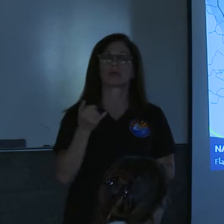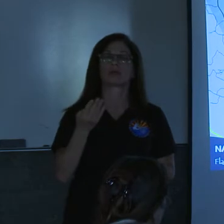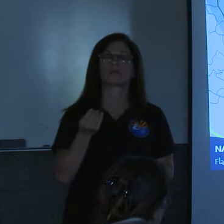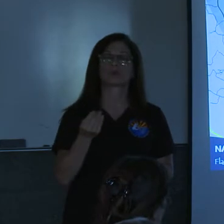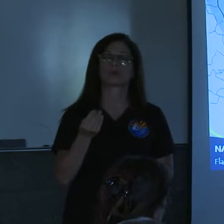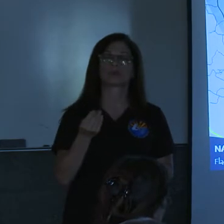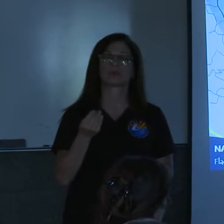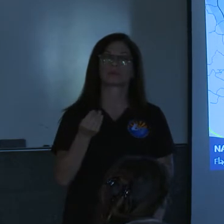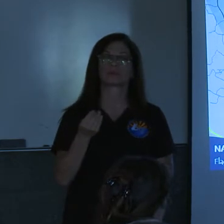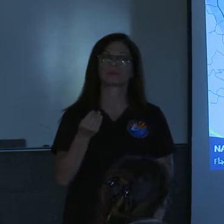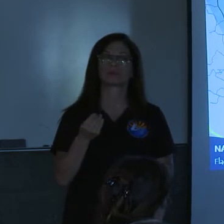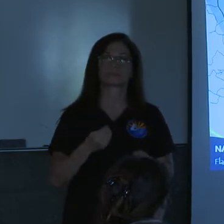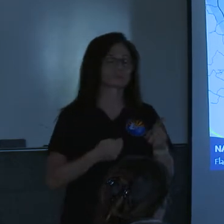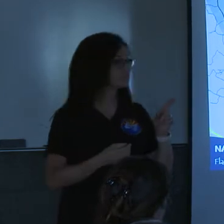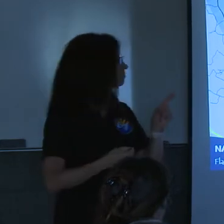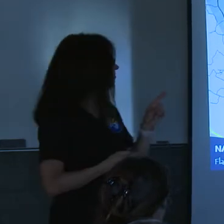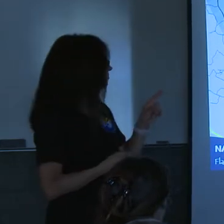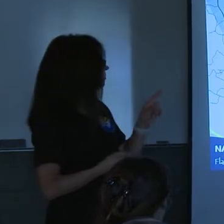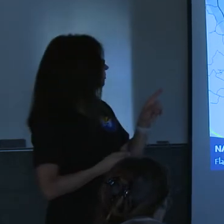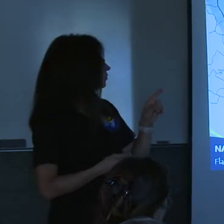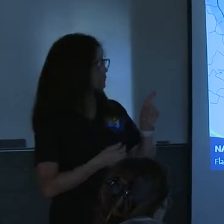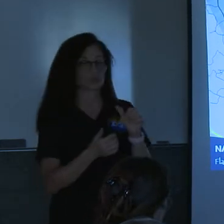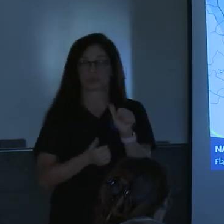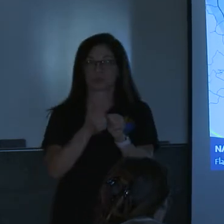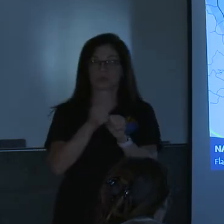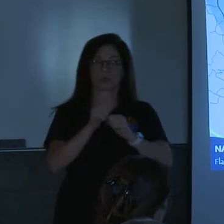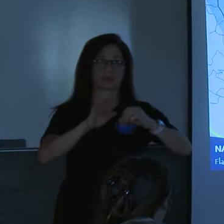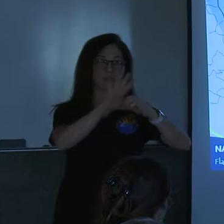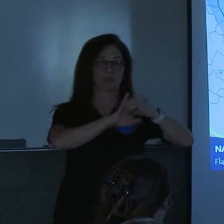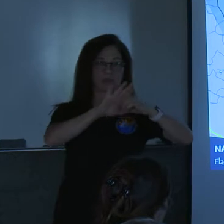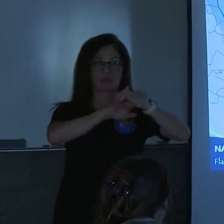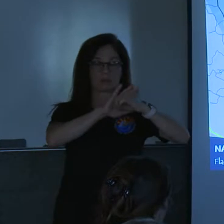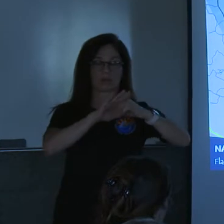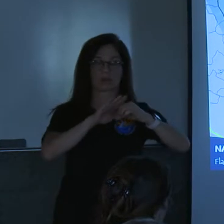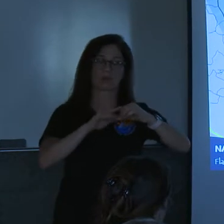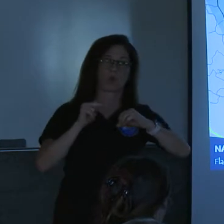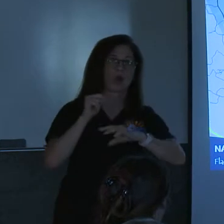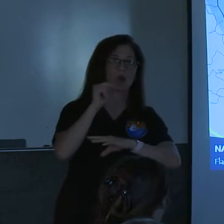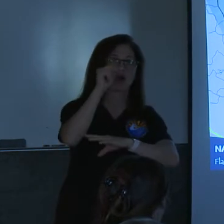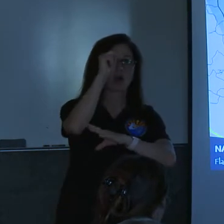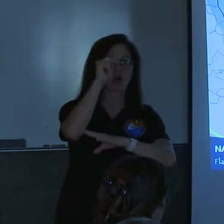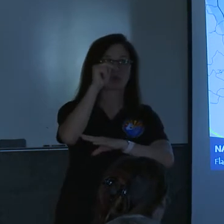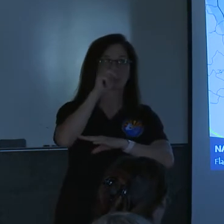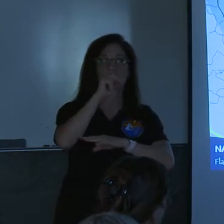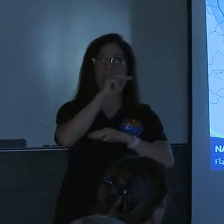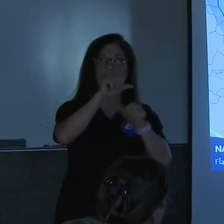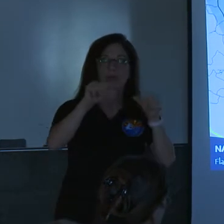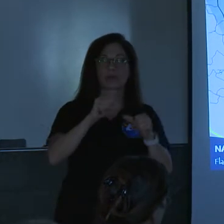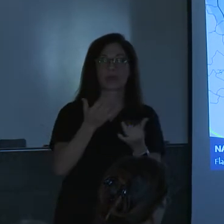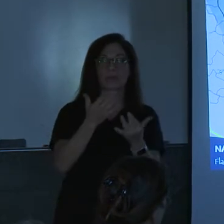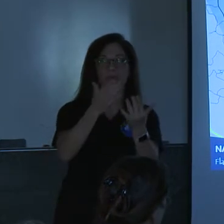this was an event that primarily impacted the northern the far northern part of the burn star